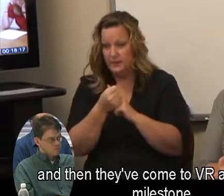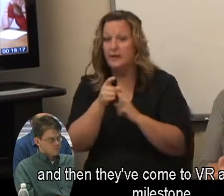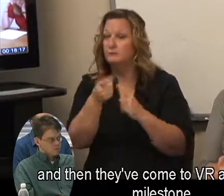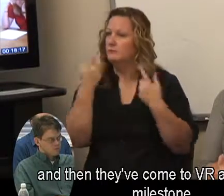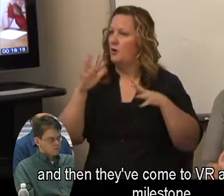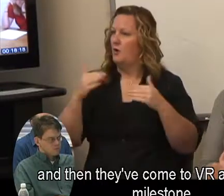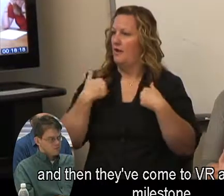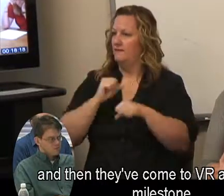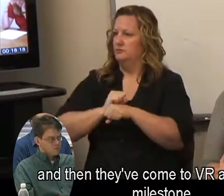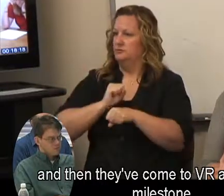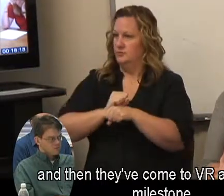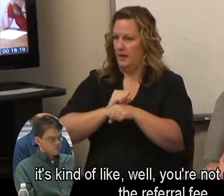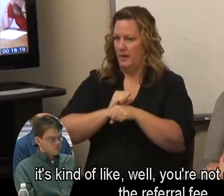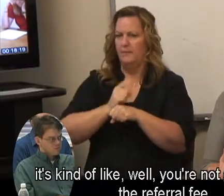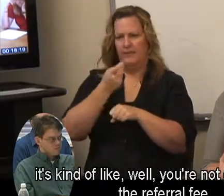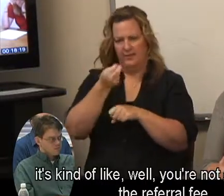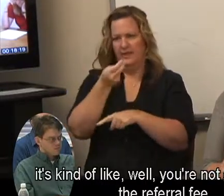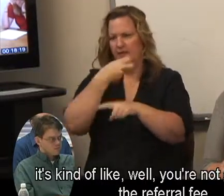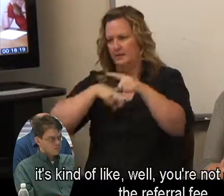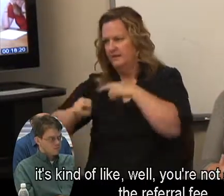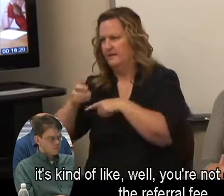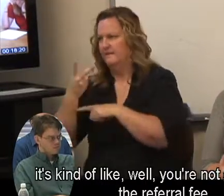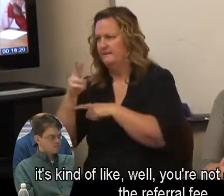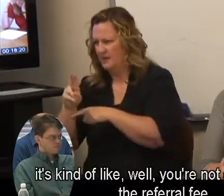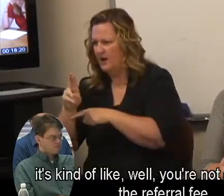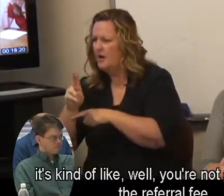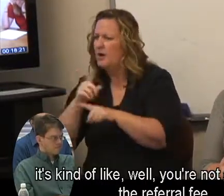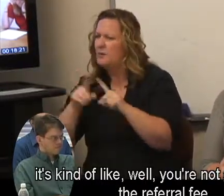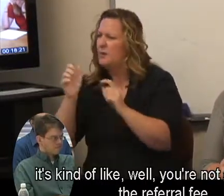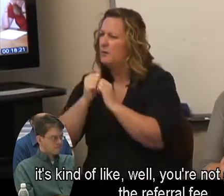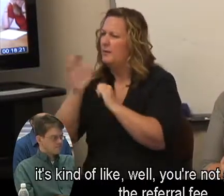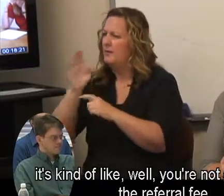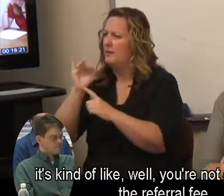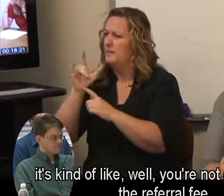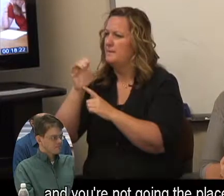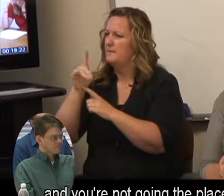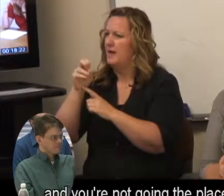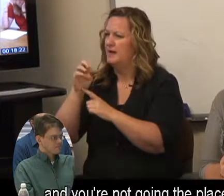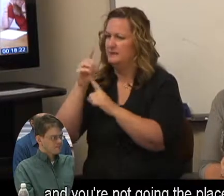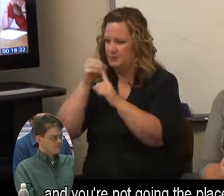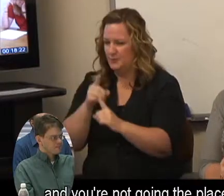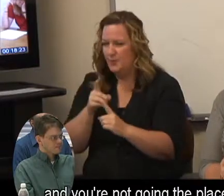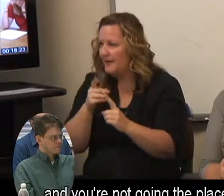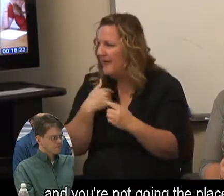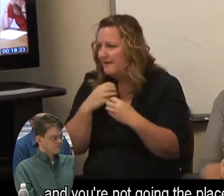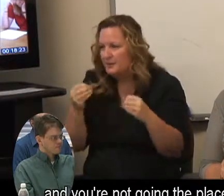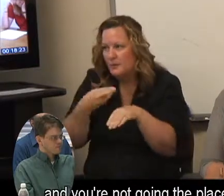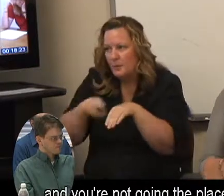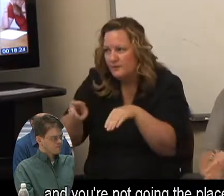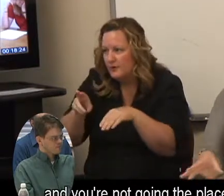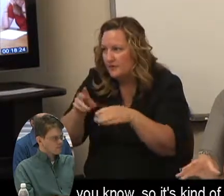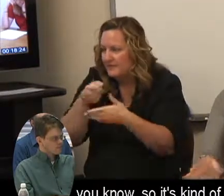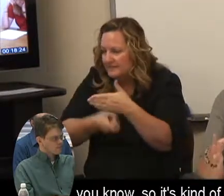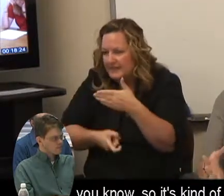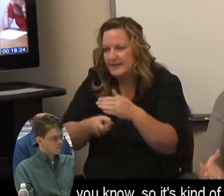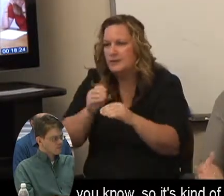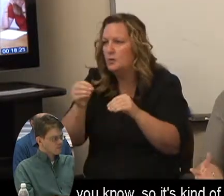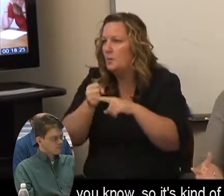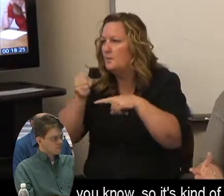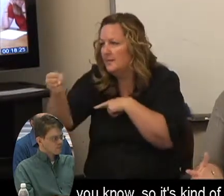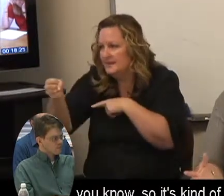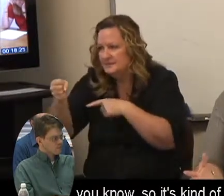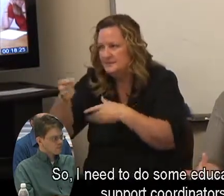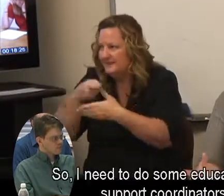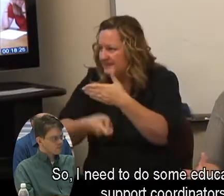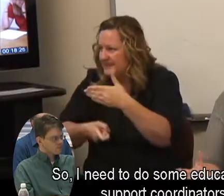VR. And with the milestone, it's kind of like, well, you're not going to get the referral fee and you're not going to get the placement fee. You know, so it's kind